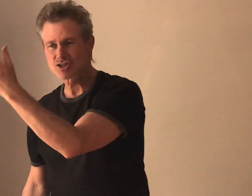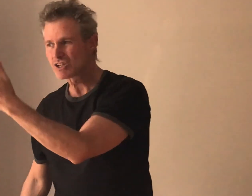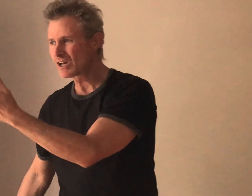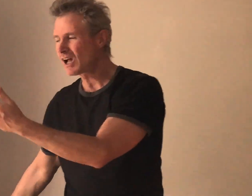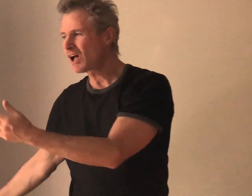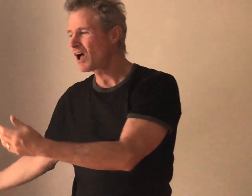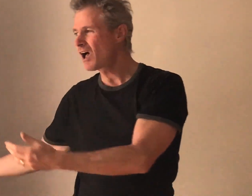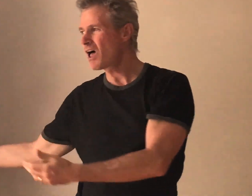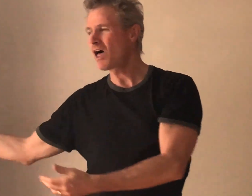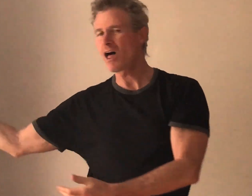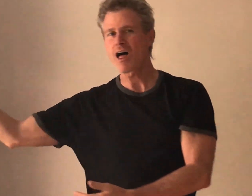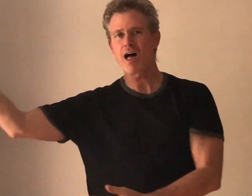Compassion